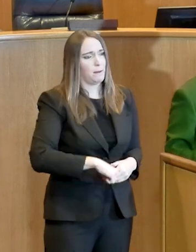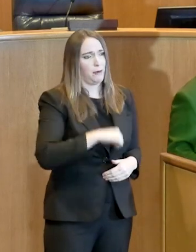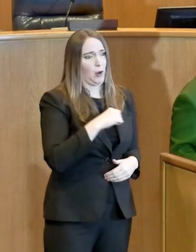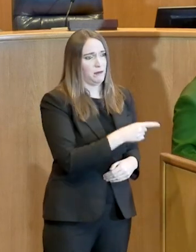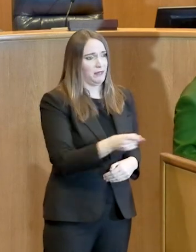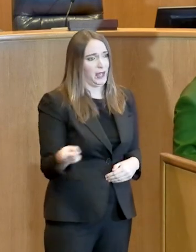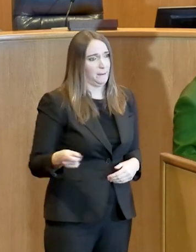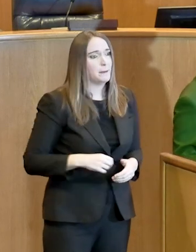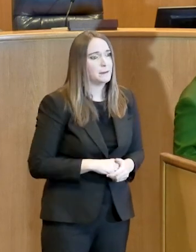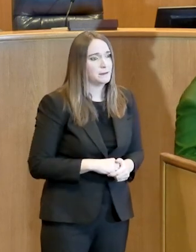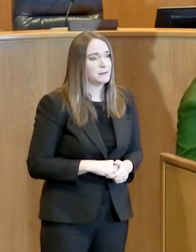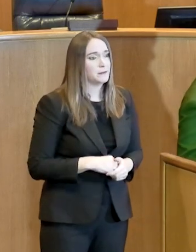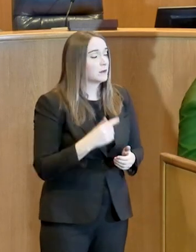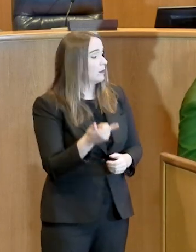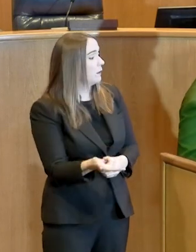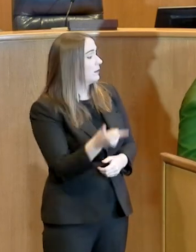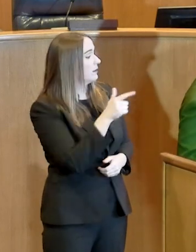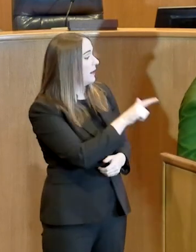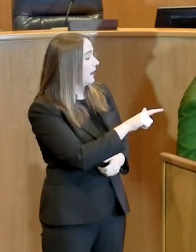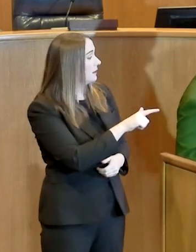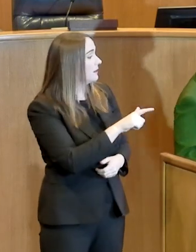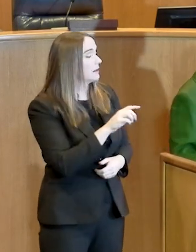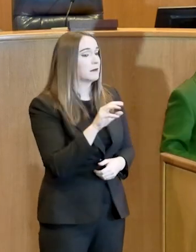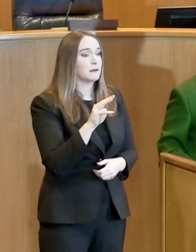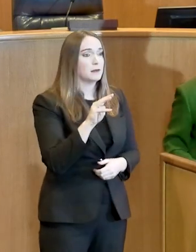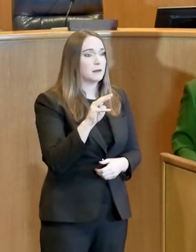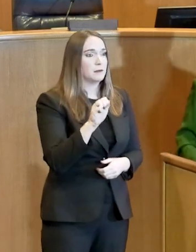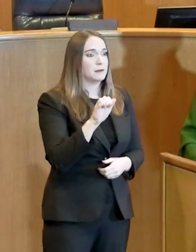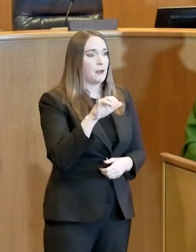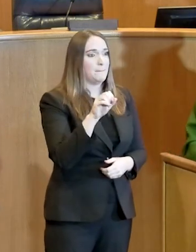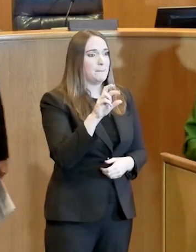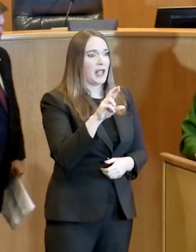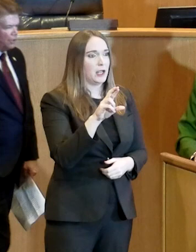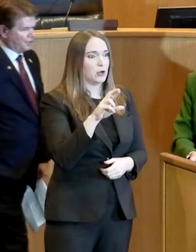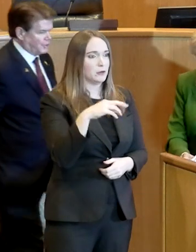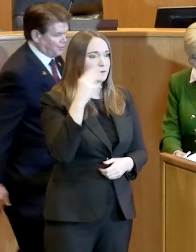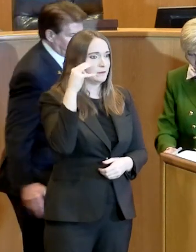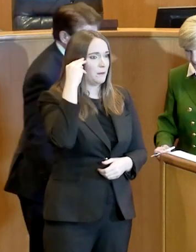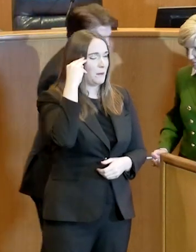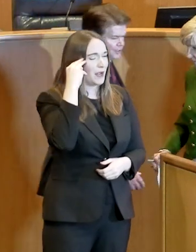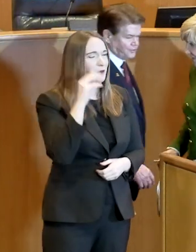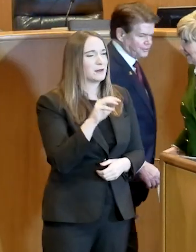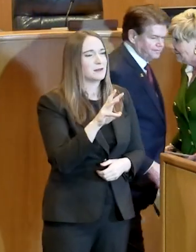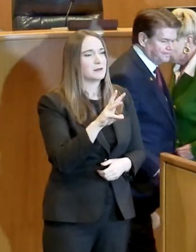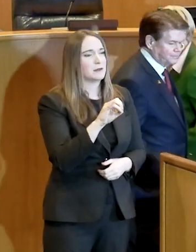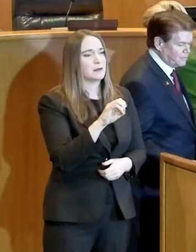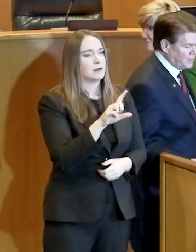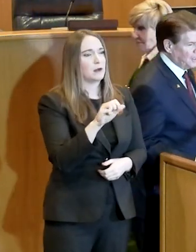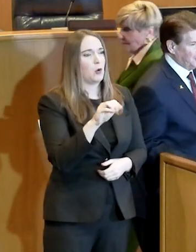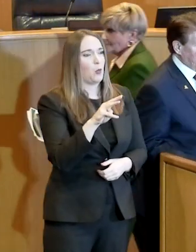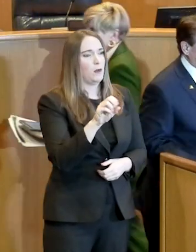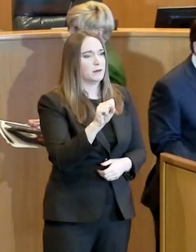then I believe afterwards we're going to take questions. Right, Judge? Yes. Okay. Mayor Williams? Thank you, Mayor Price.